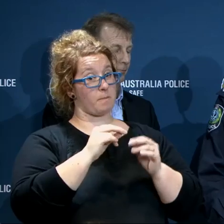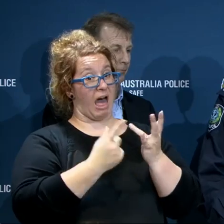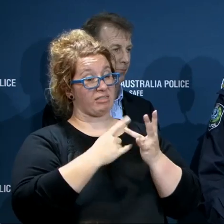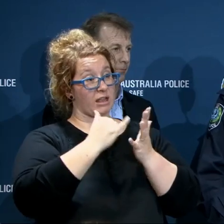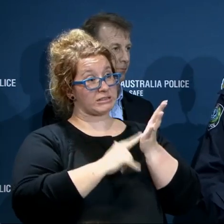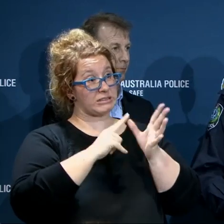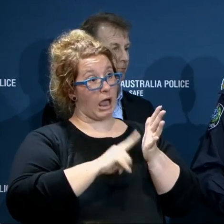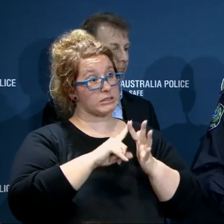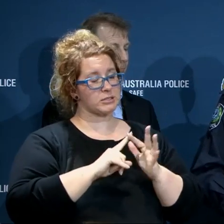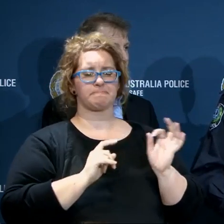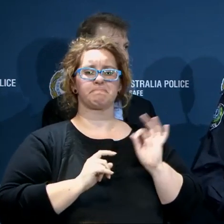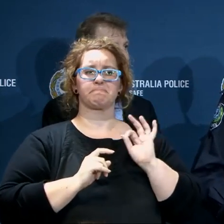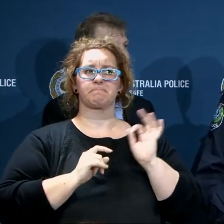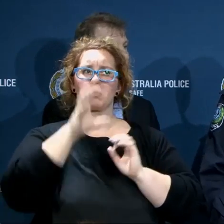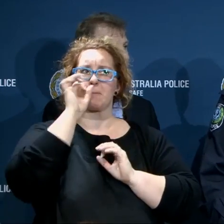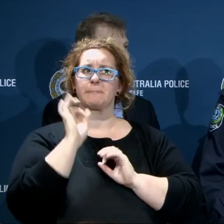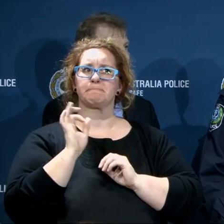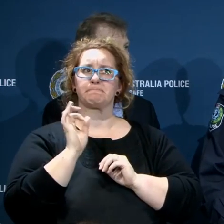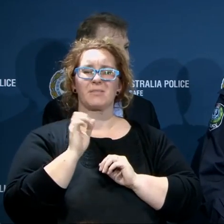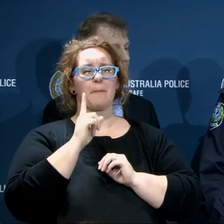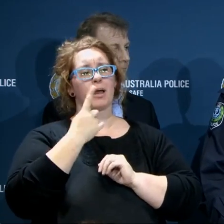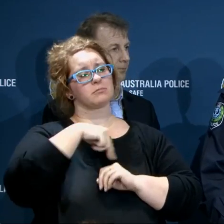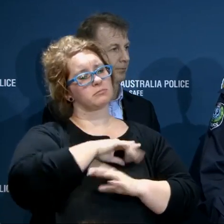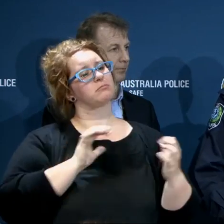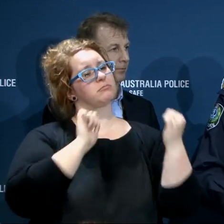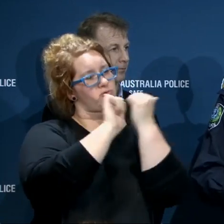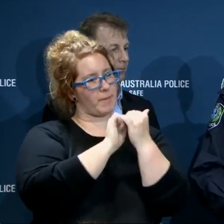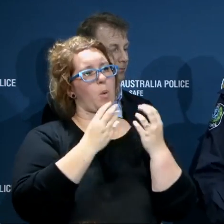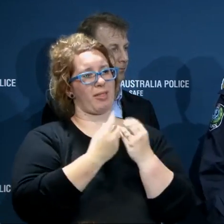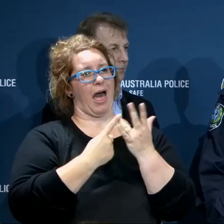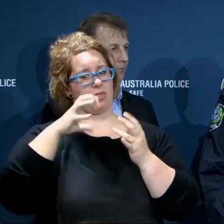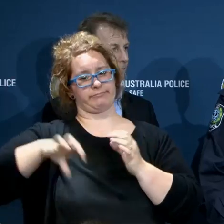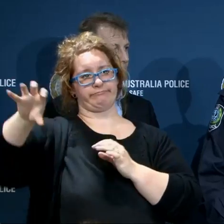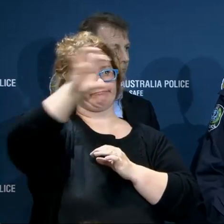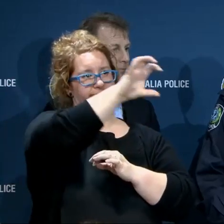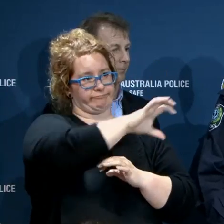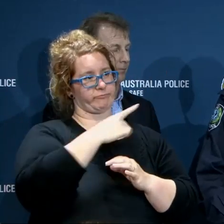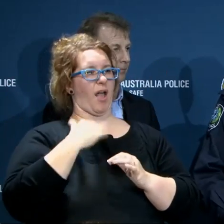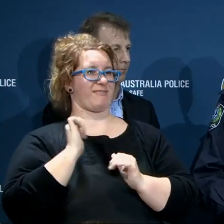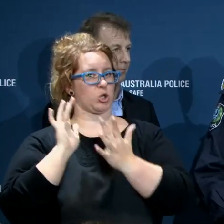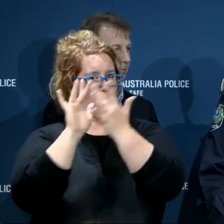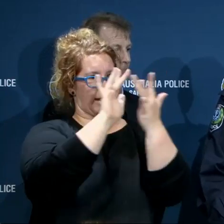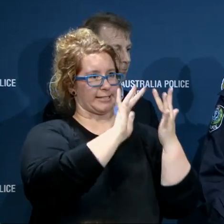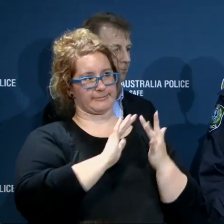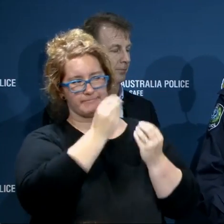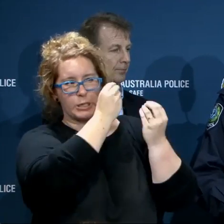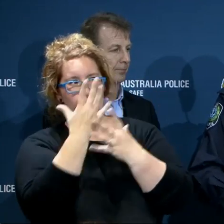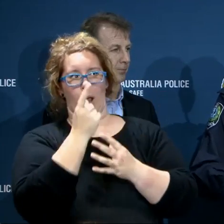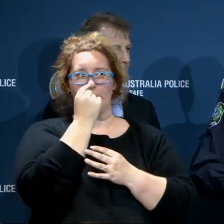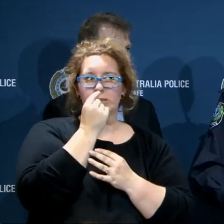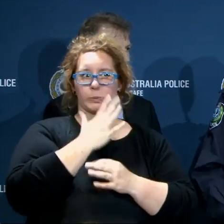recollection. But we do have standing arrangements with other jurisdictions and I've already been in contact with commissioners from other jurisdictions.